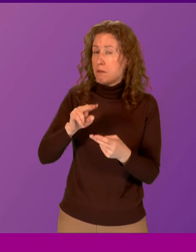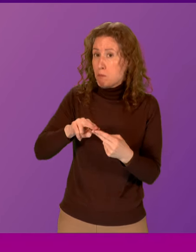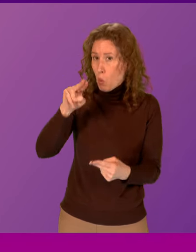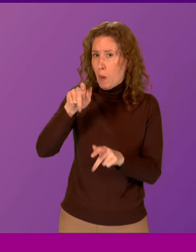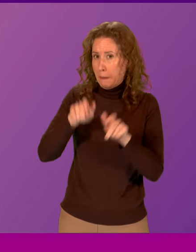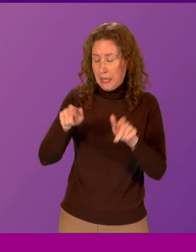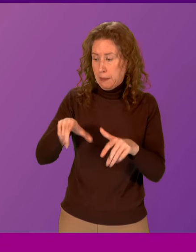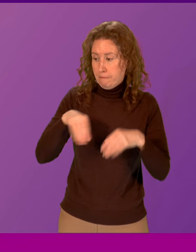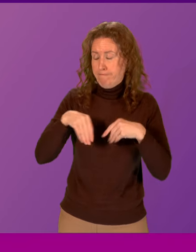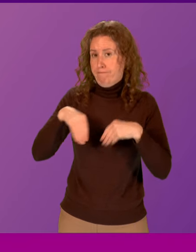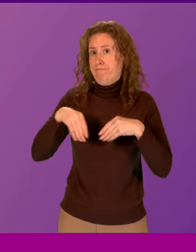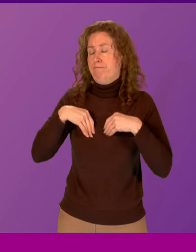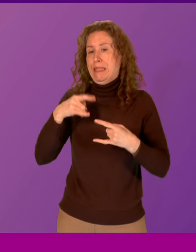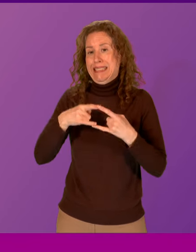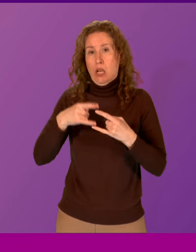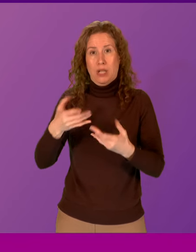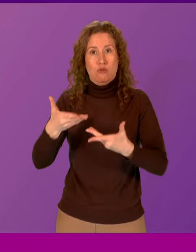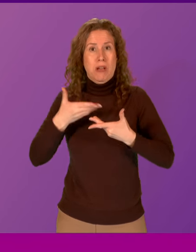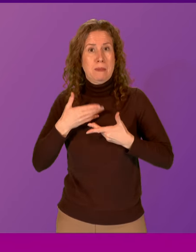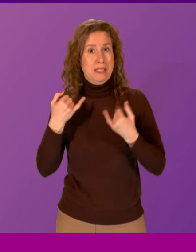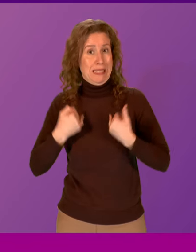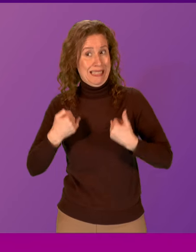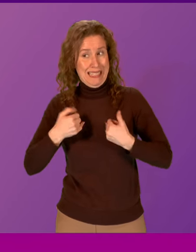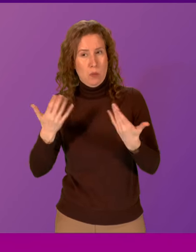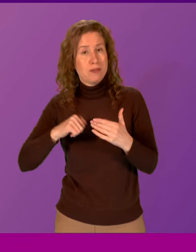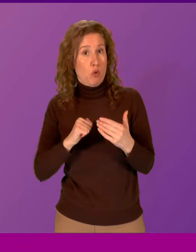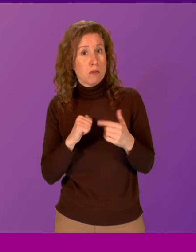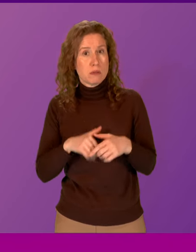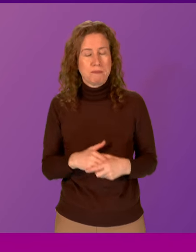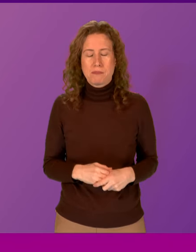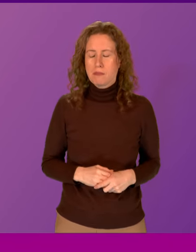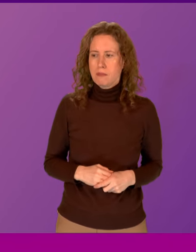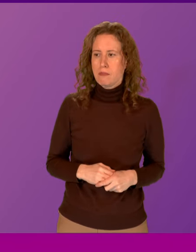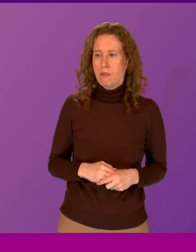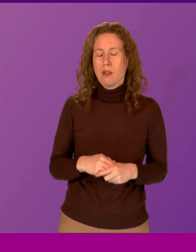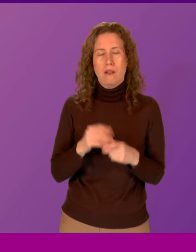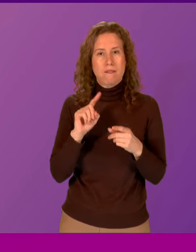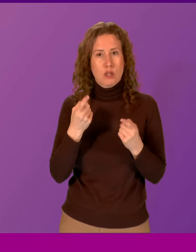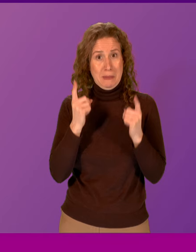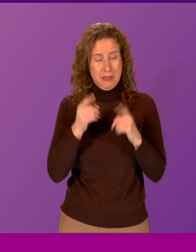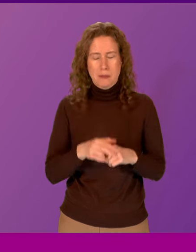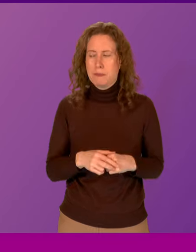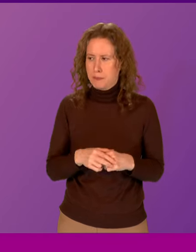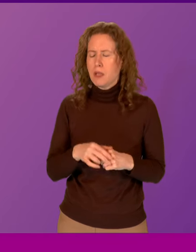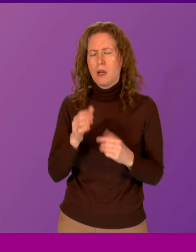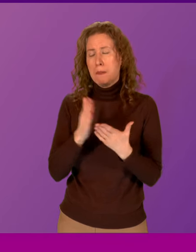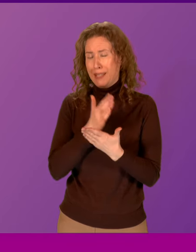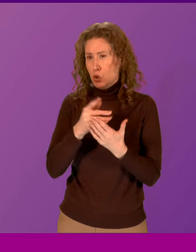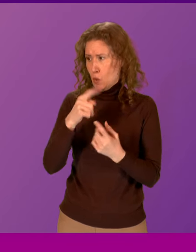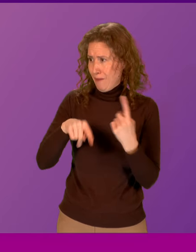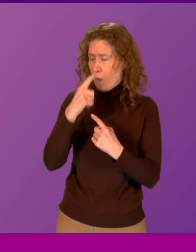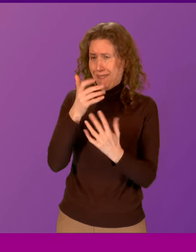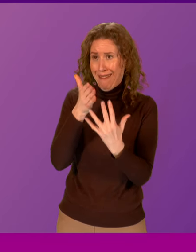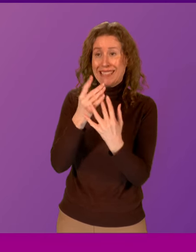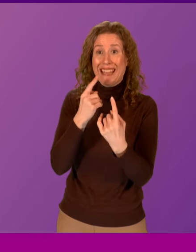of sexually transmitted infections in Scotland. First Minister. Ensuring that people have access to the information and